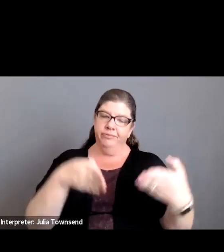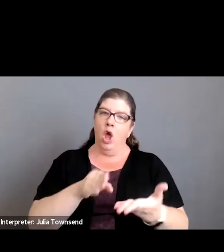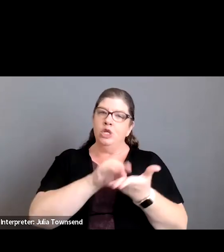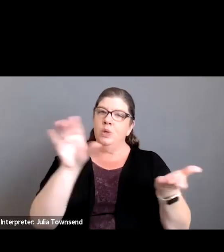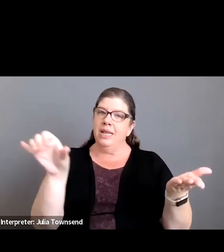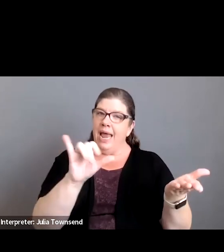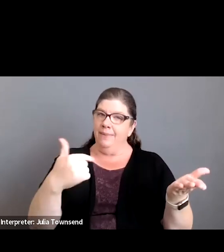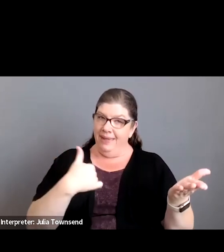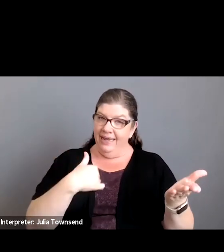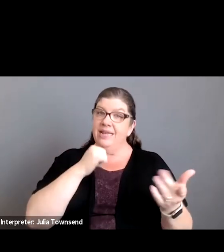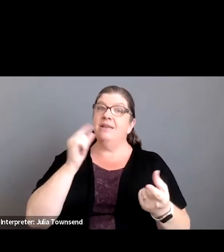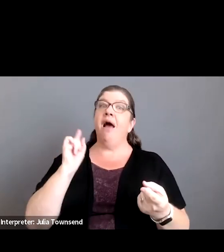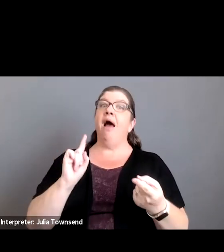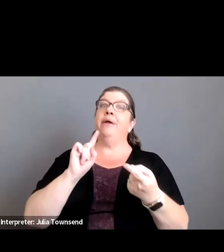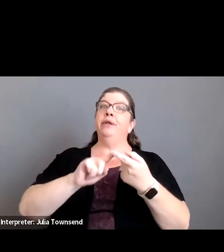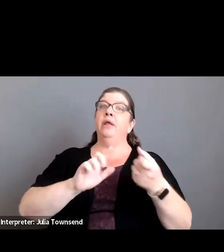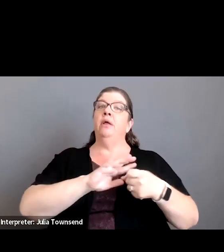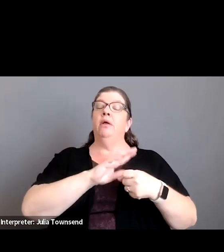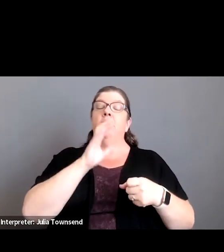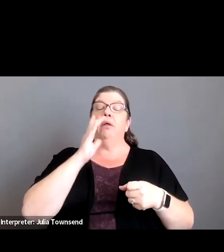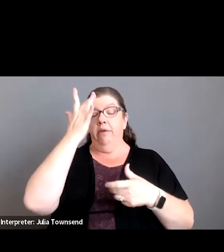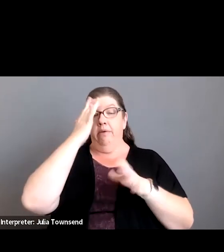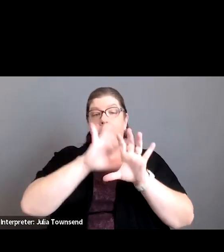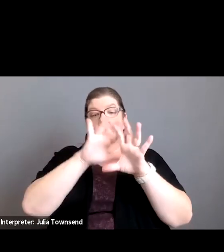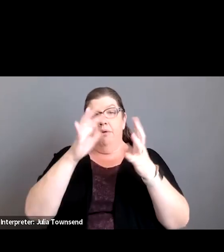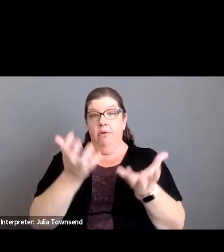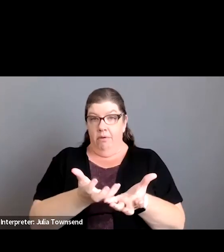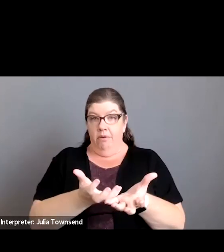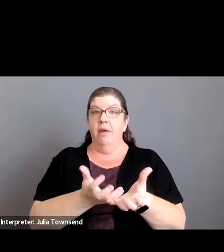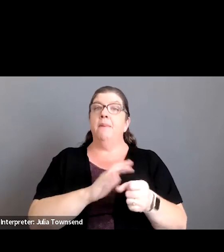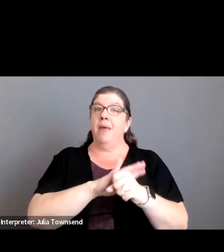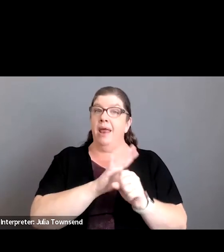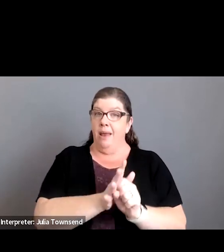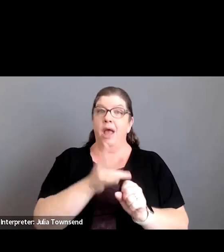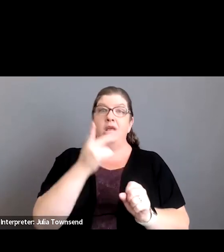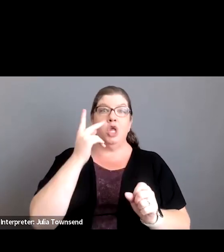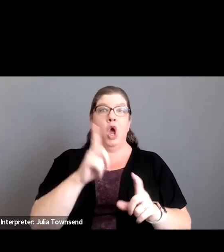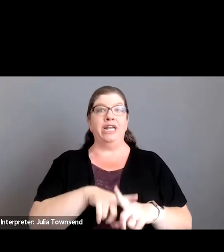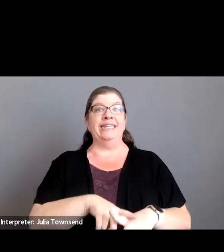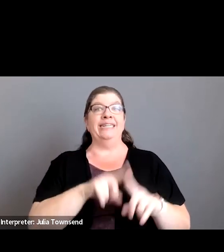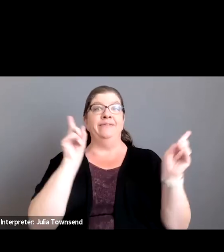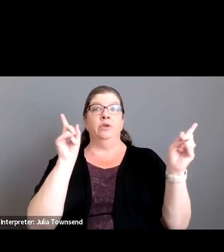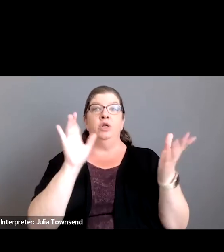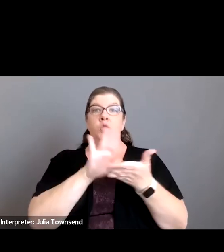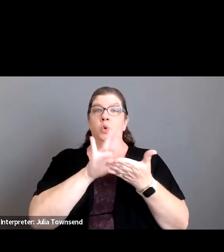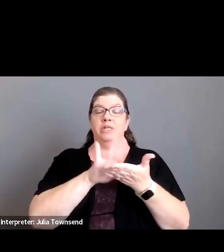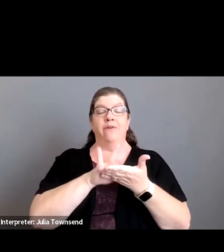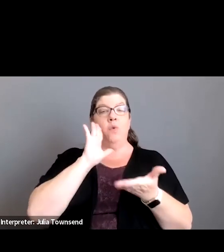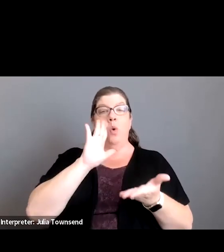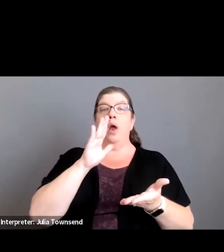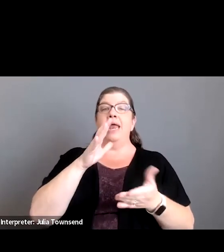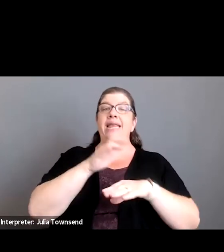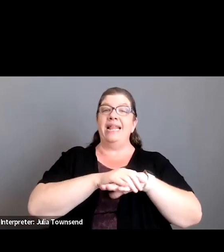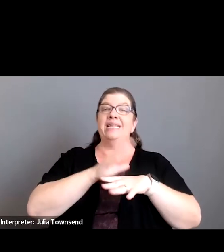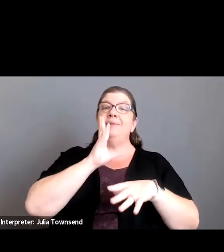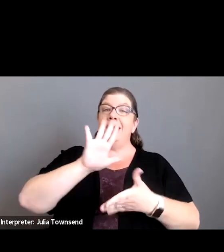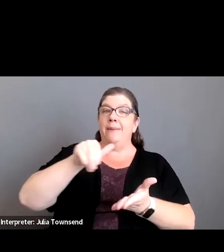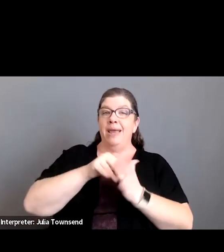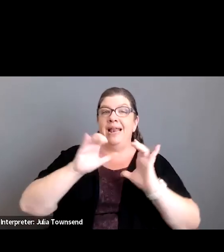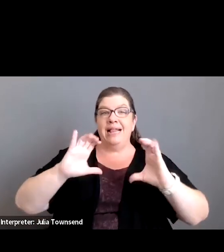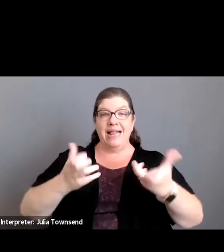wasn't until the pandemic that i really saw how different school is for an english-speaking middle class person like myself